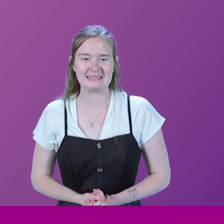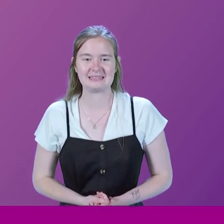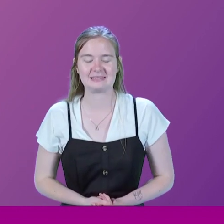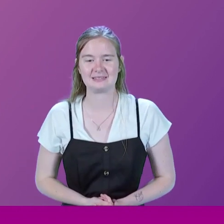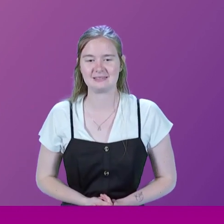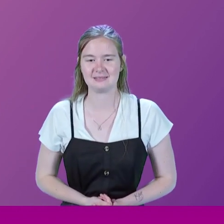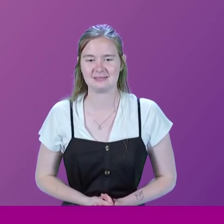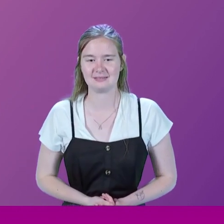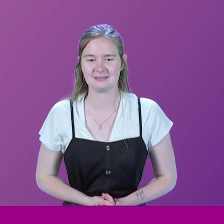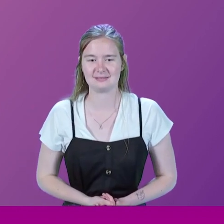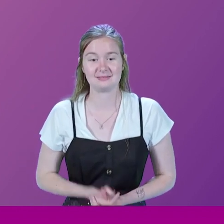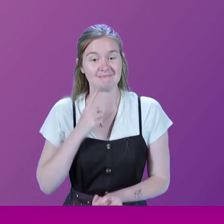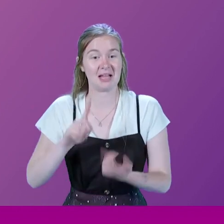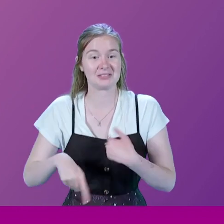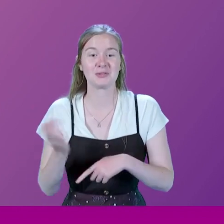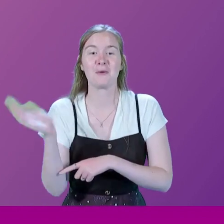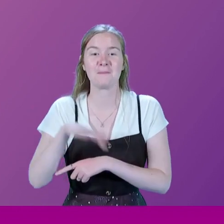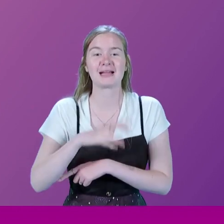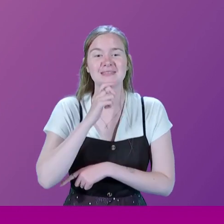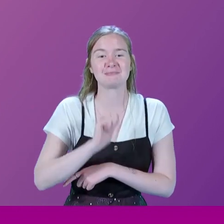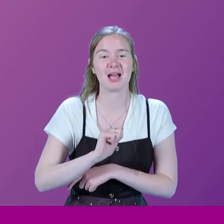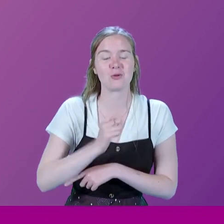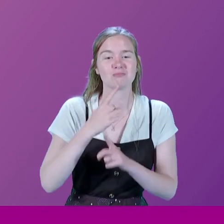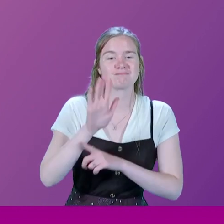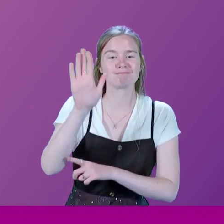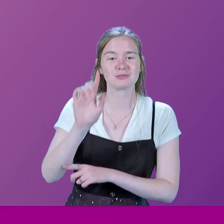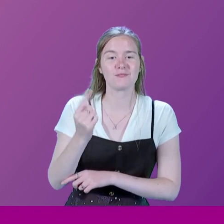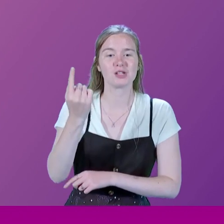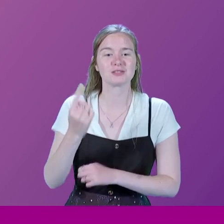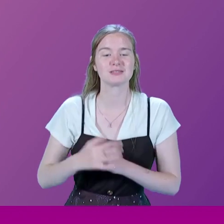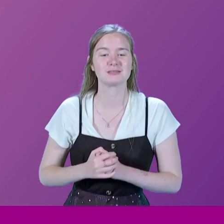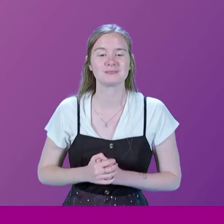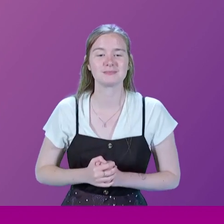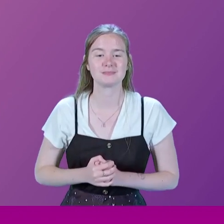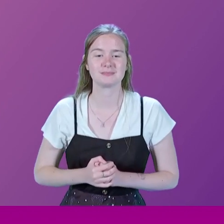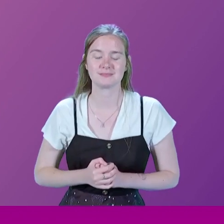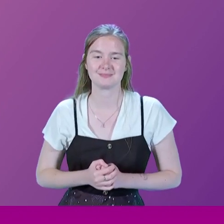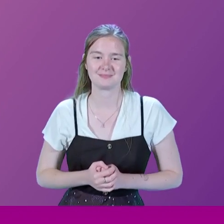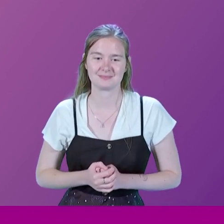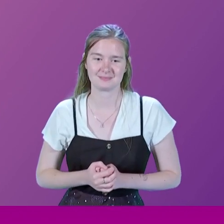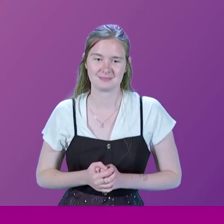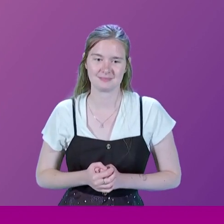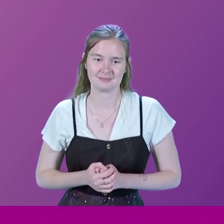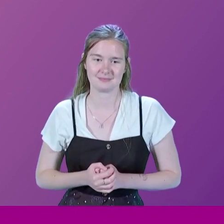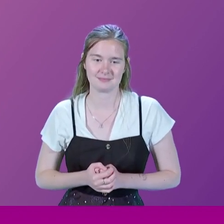Well, that was his answer. So I will go back to the gentleman who had, beside the lady there. Yes, you sir. Well,